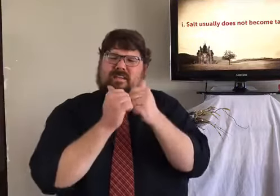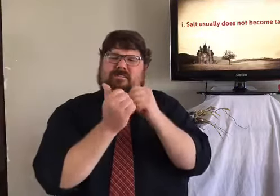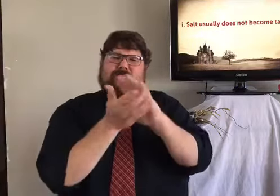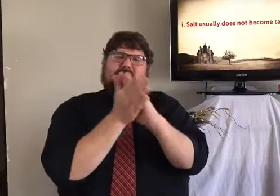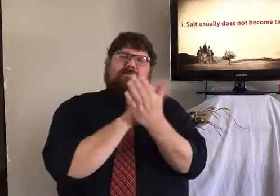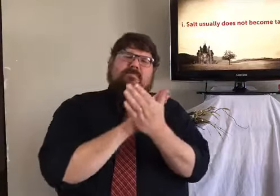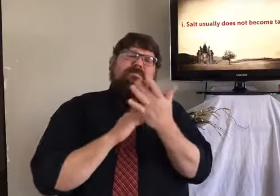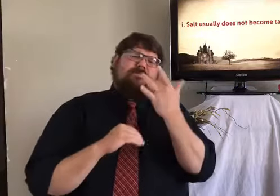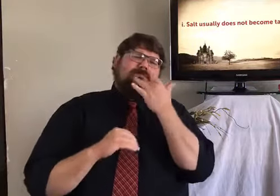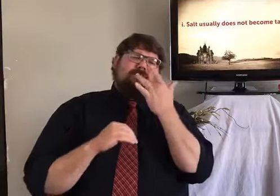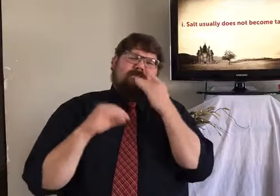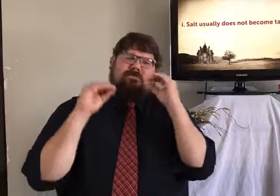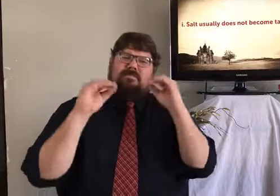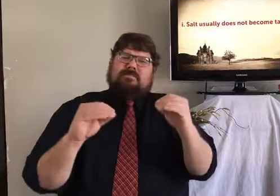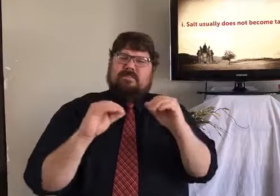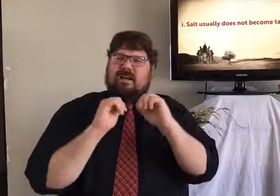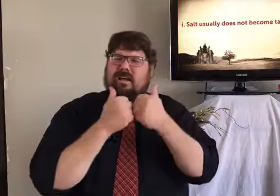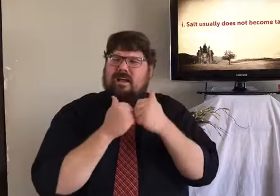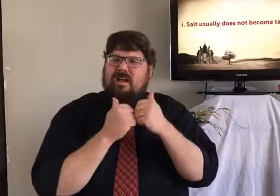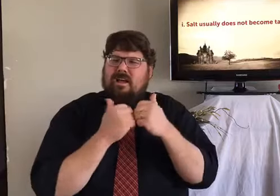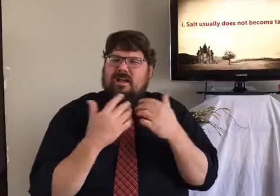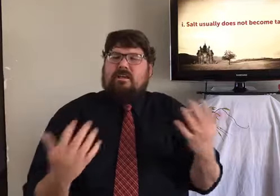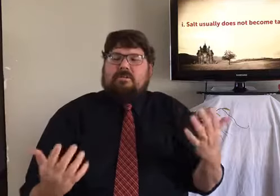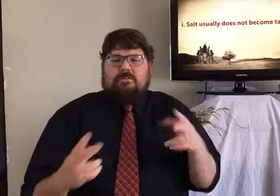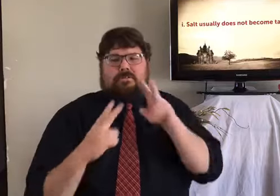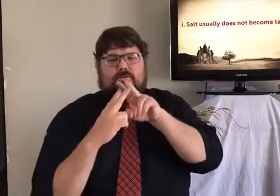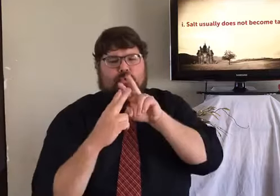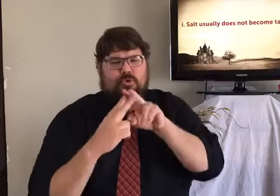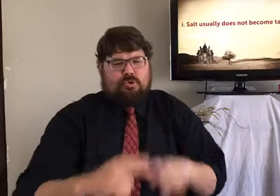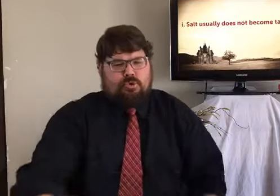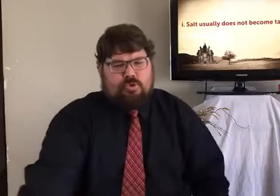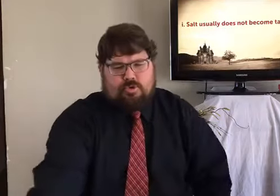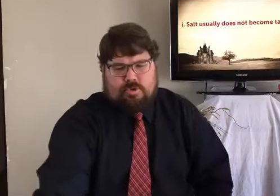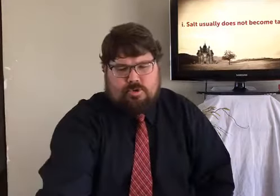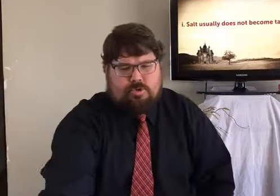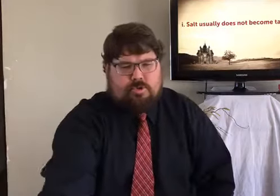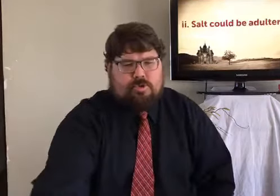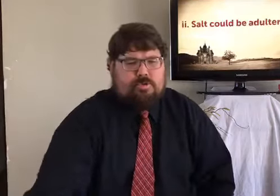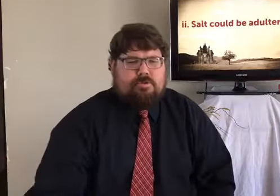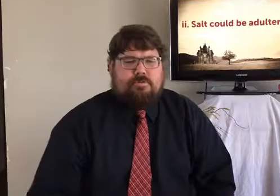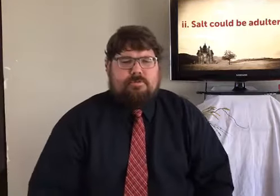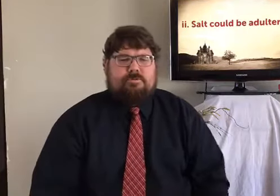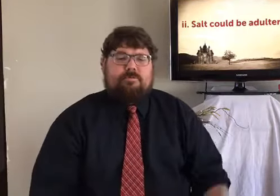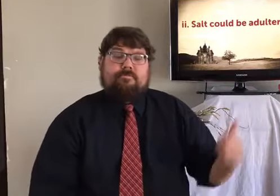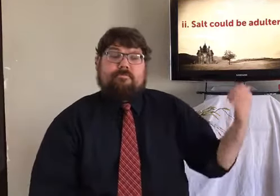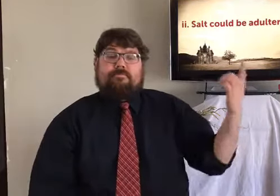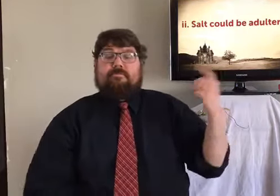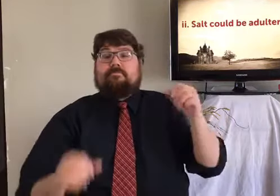usually lasts for a very long time. So how does it become tasteless? Tasteless.